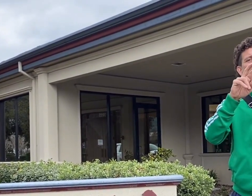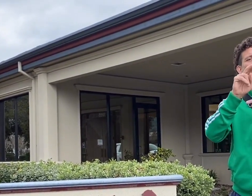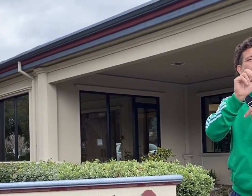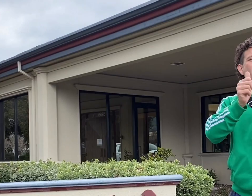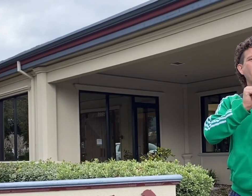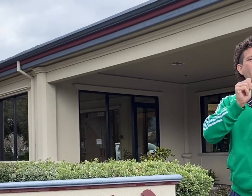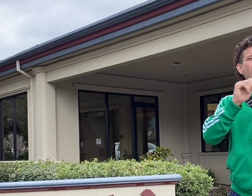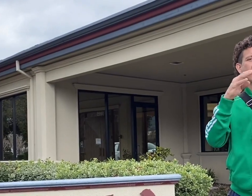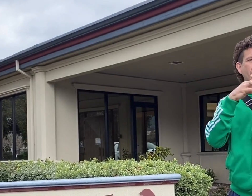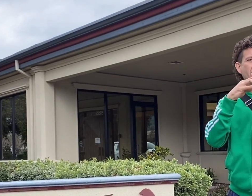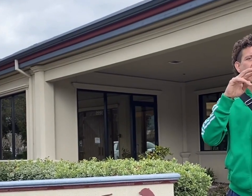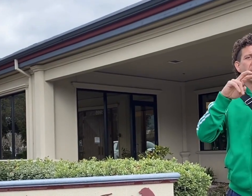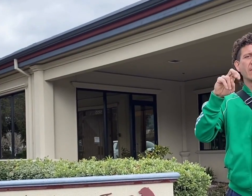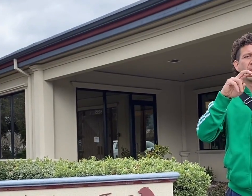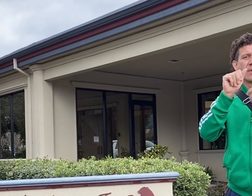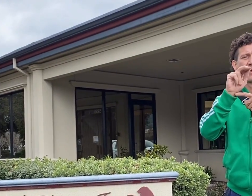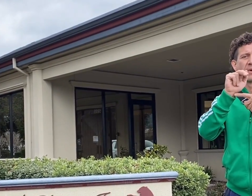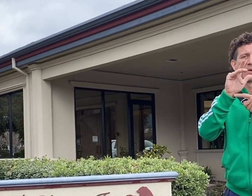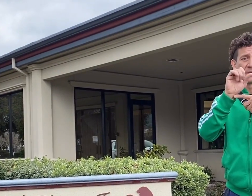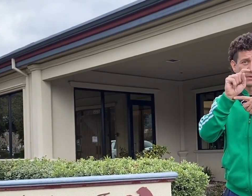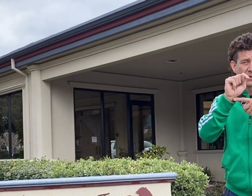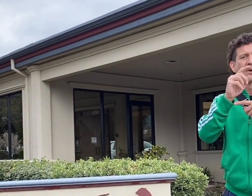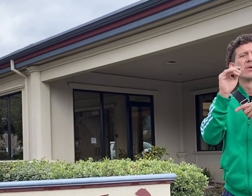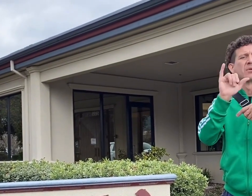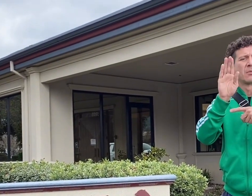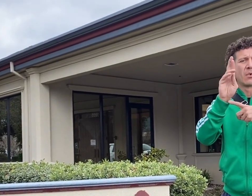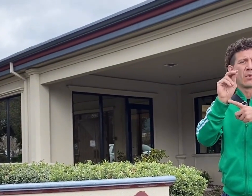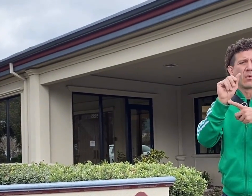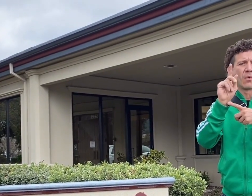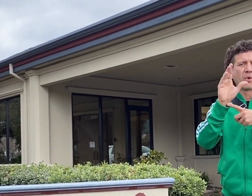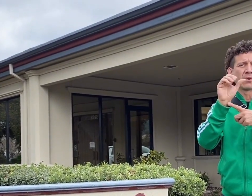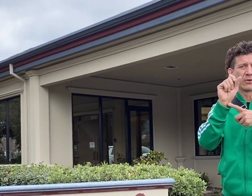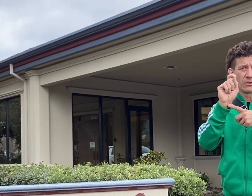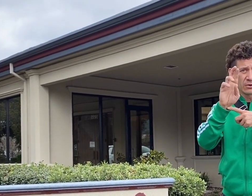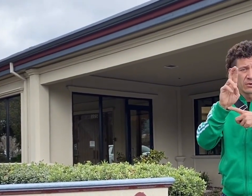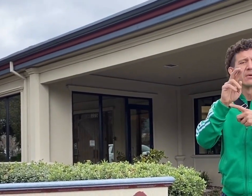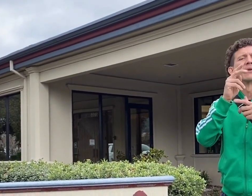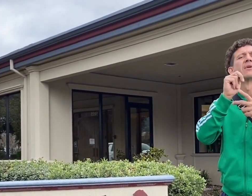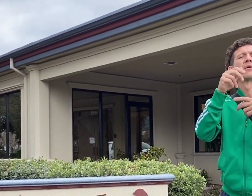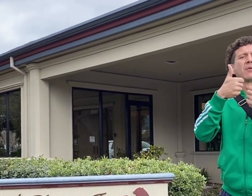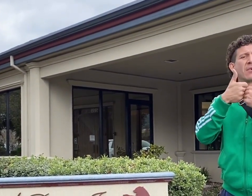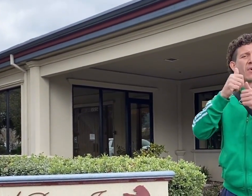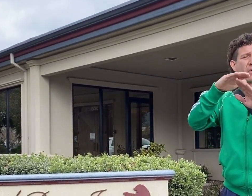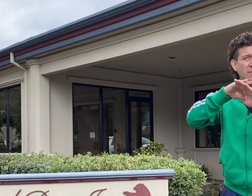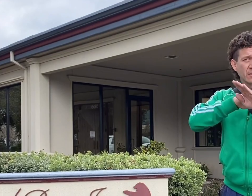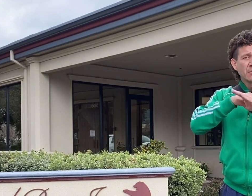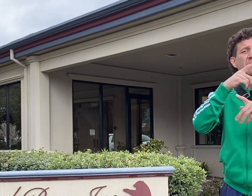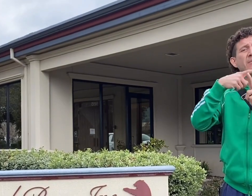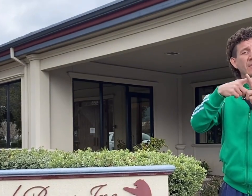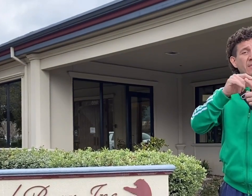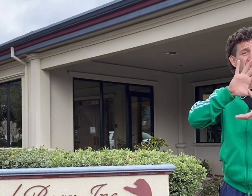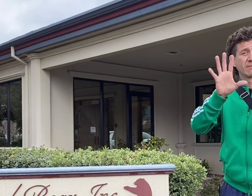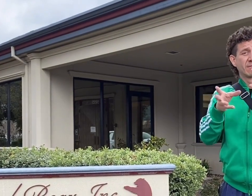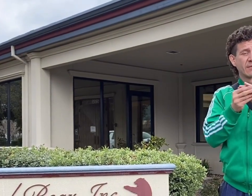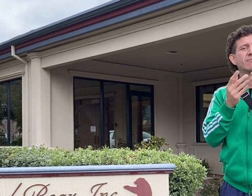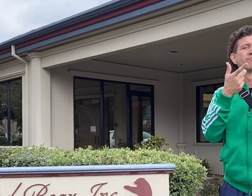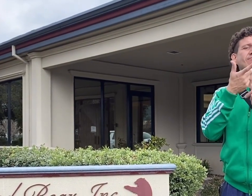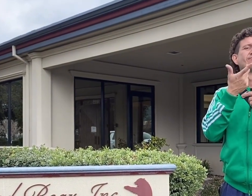analyst, broadcaster, and video game franchise, it would make sense to use his wealth and invest in